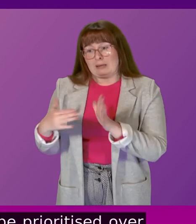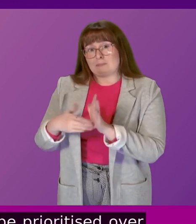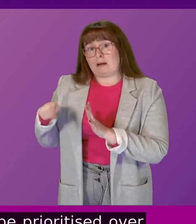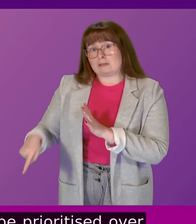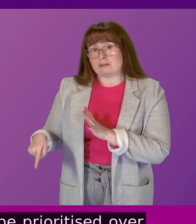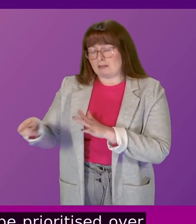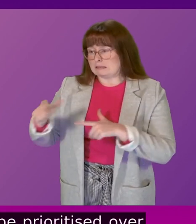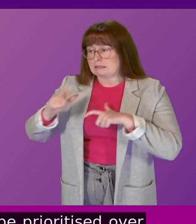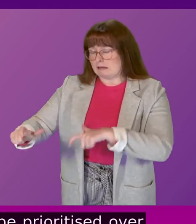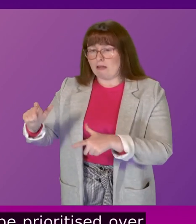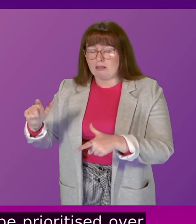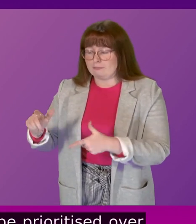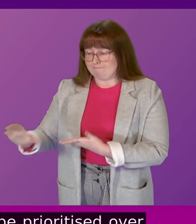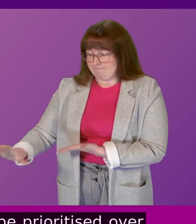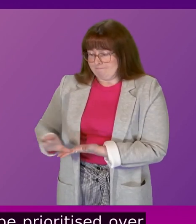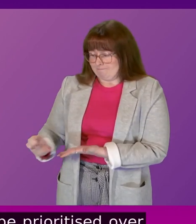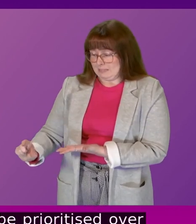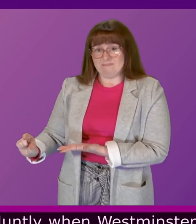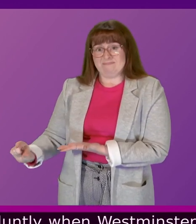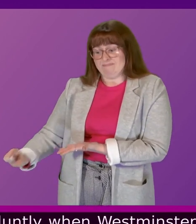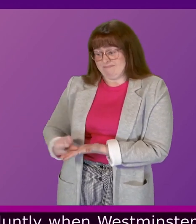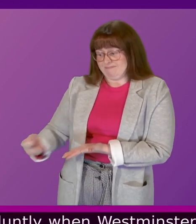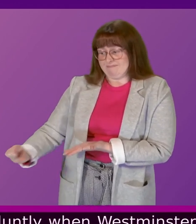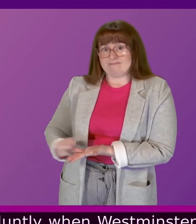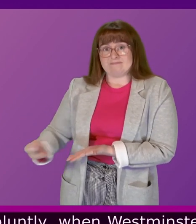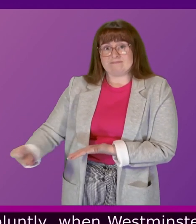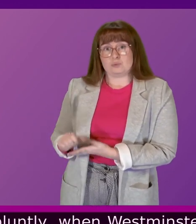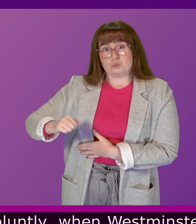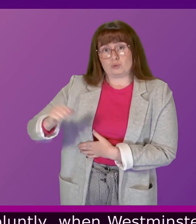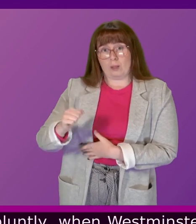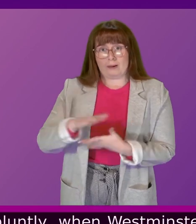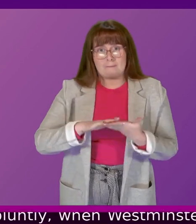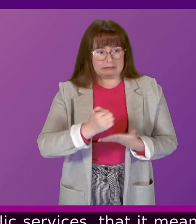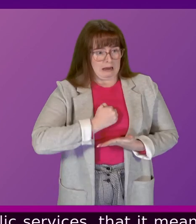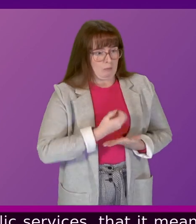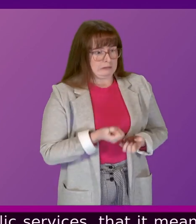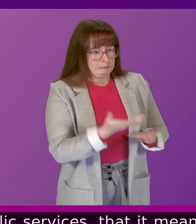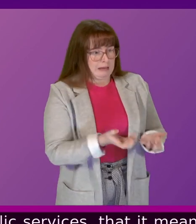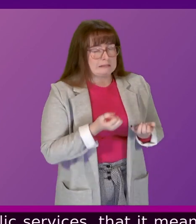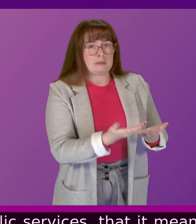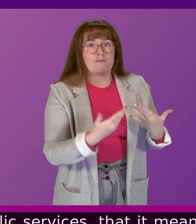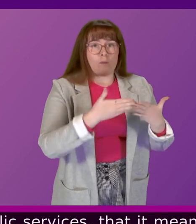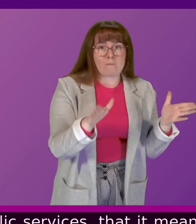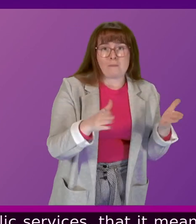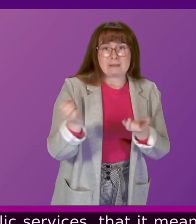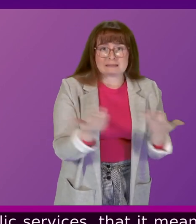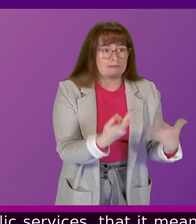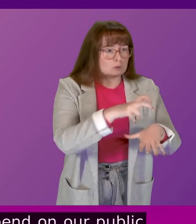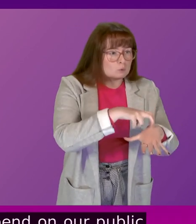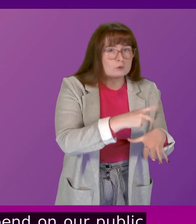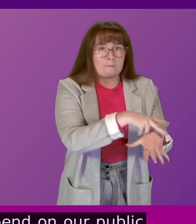consistently under-invest in public services, it means we have less funding to spend on our public services in Scotland.